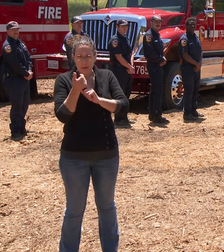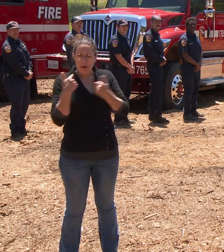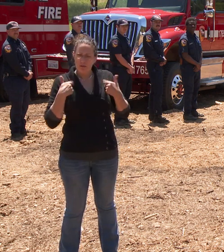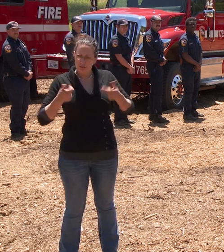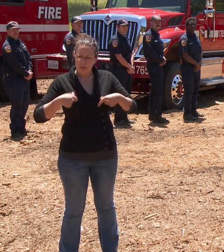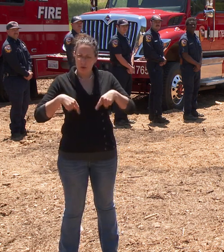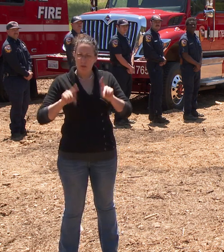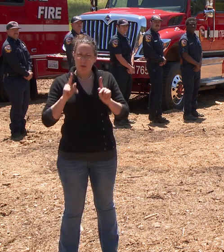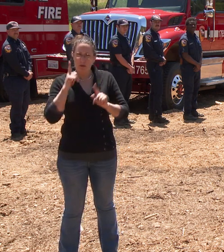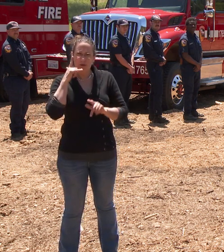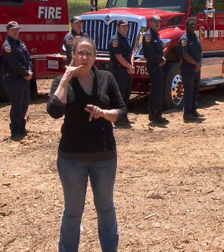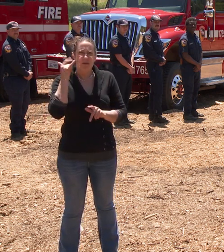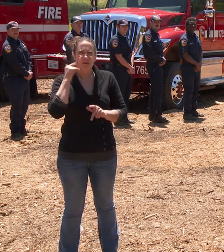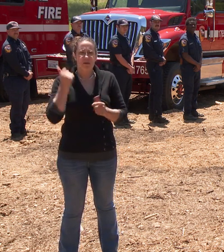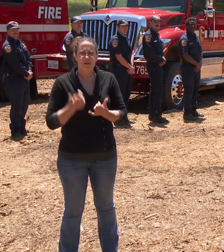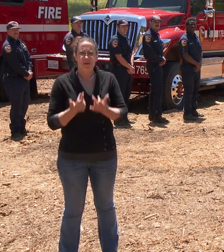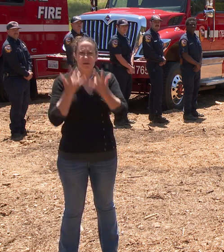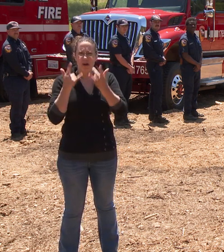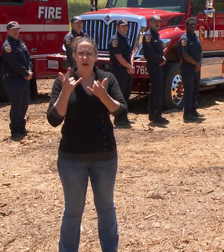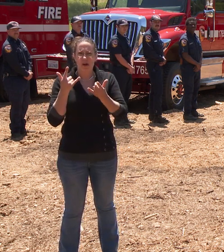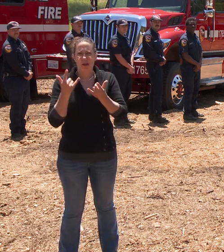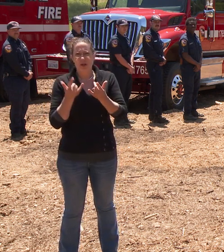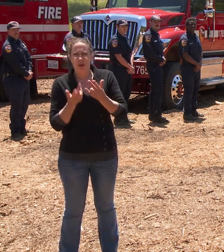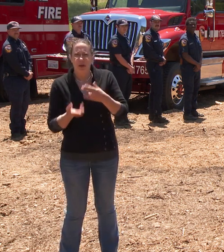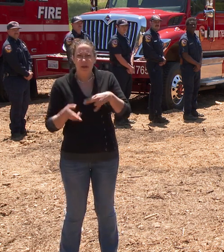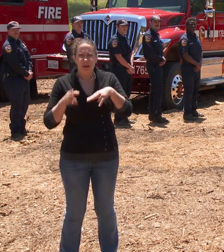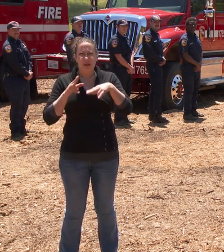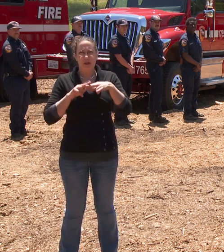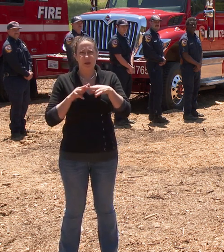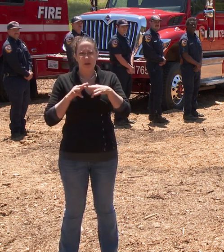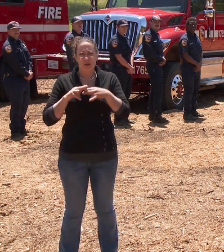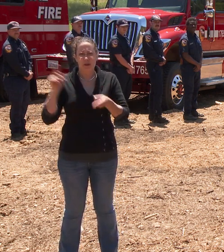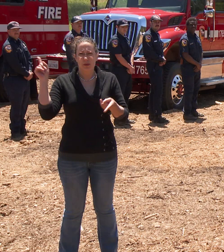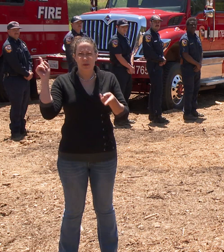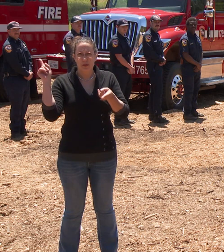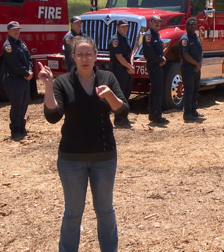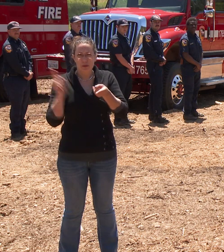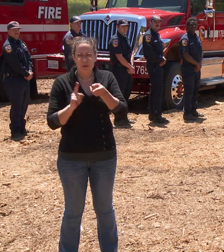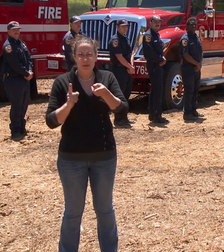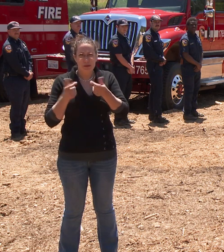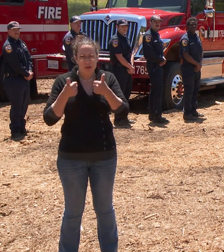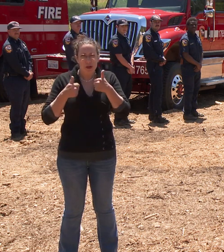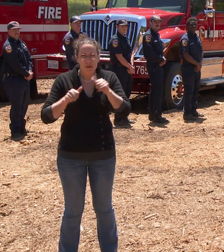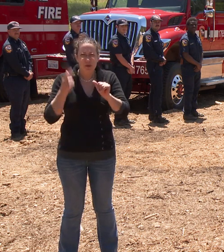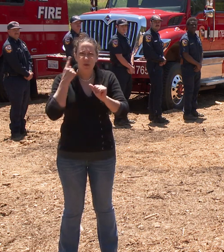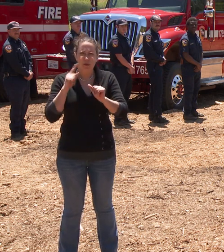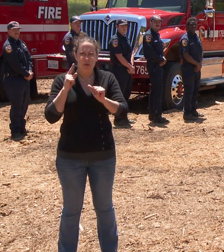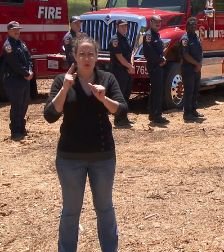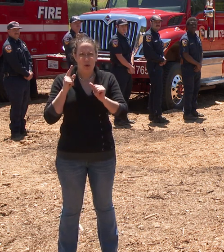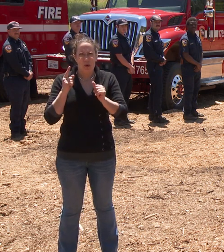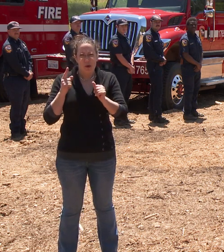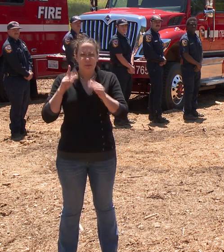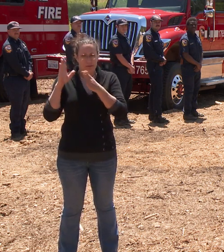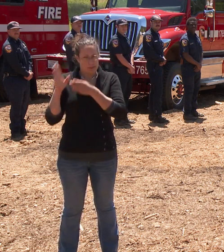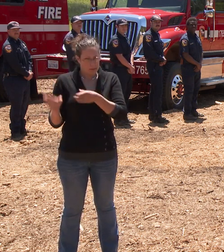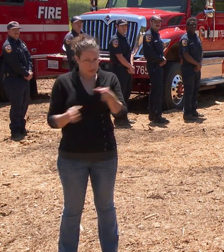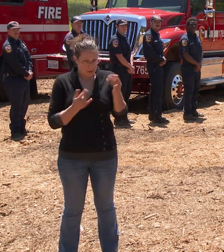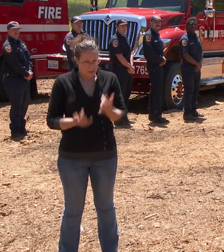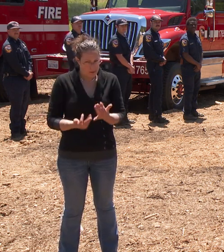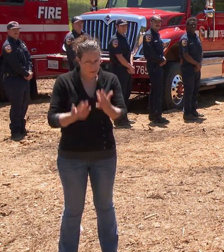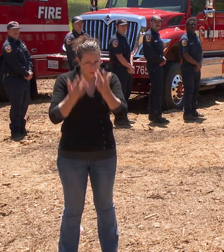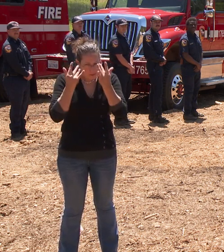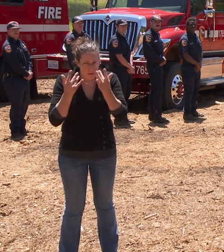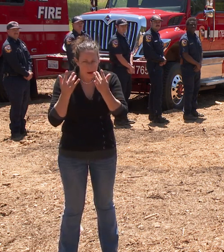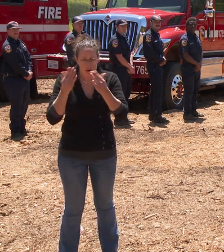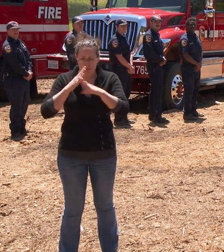for Cal Fire to increase fuel reduction efforts particularly with prescribed fire during periods of the year where